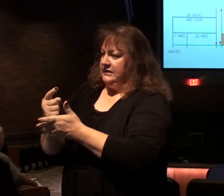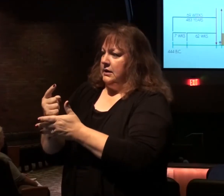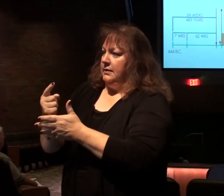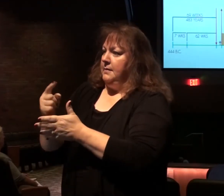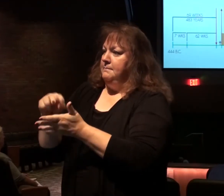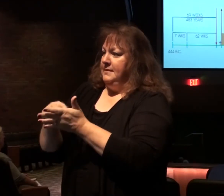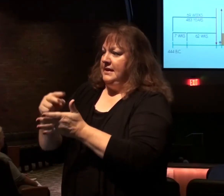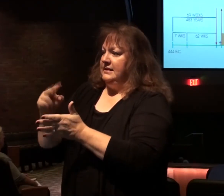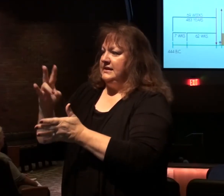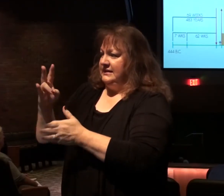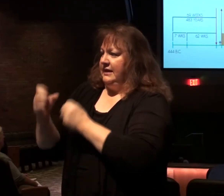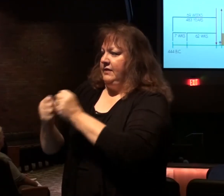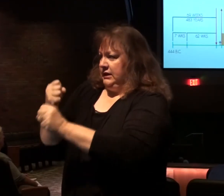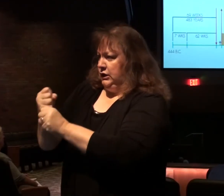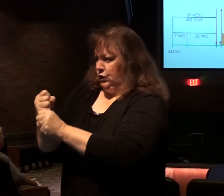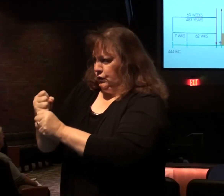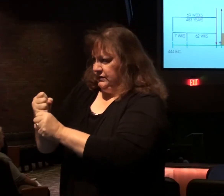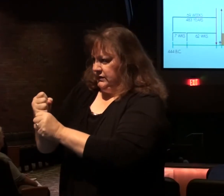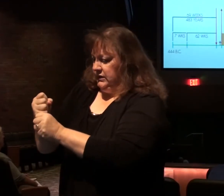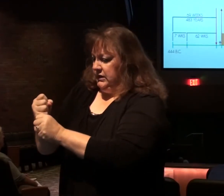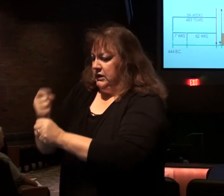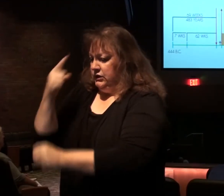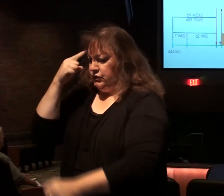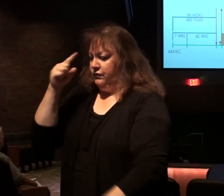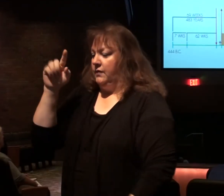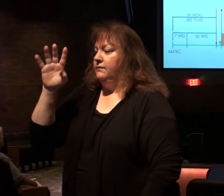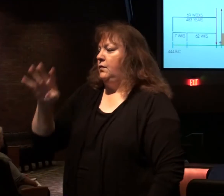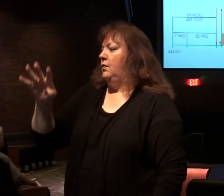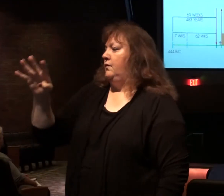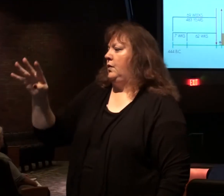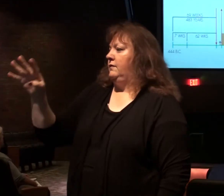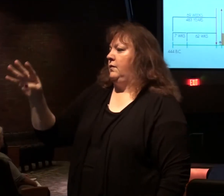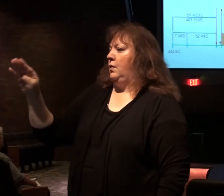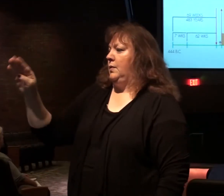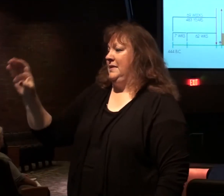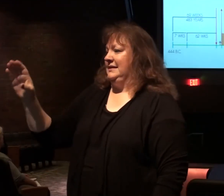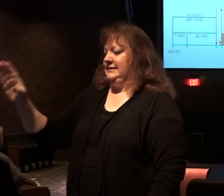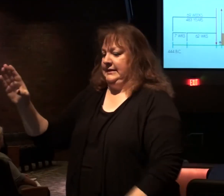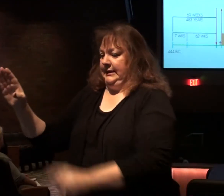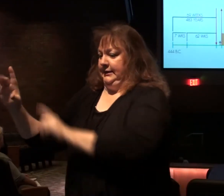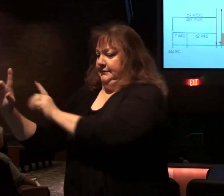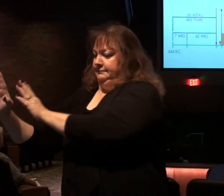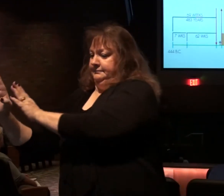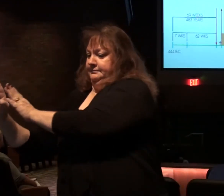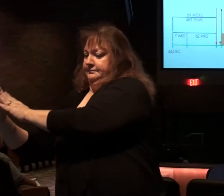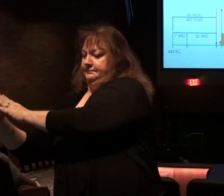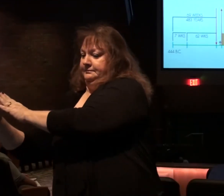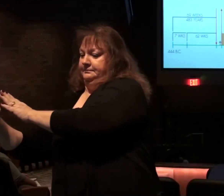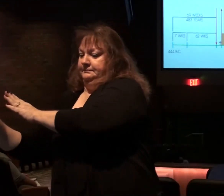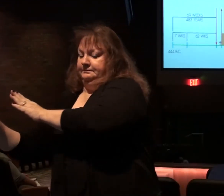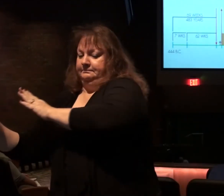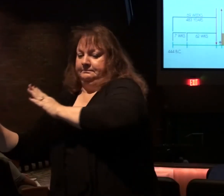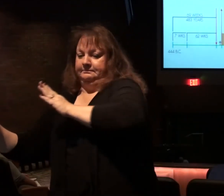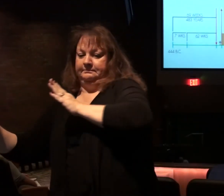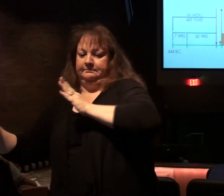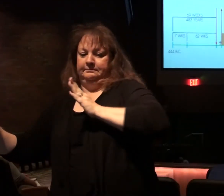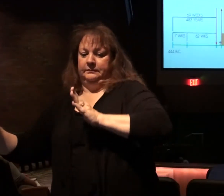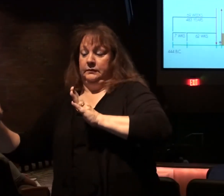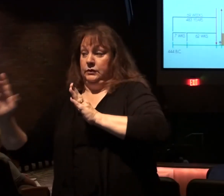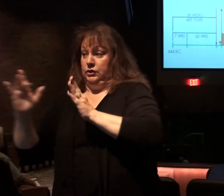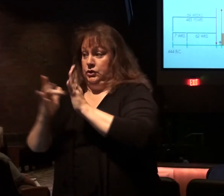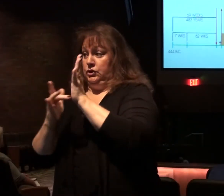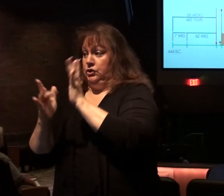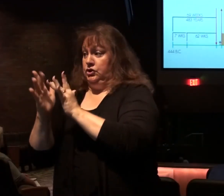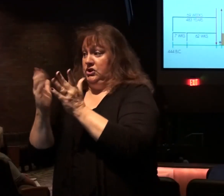So, from 444 BC, as you have on the chart, to the death of